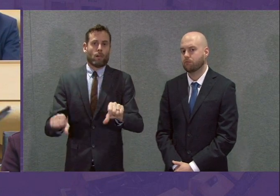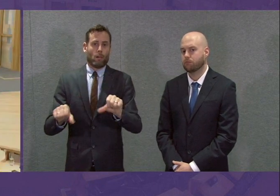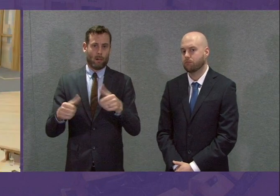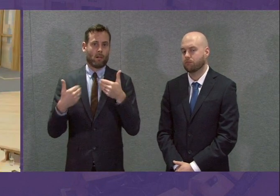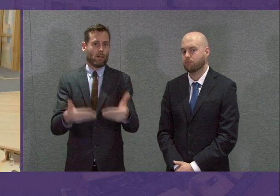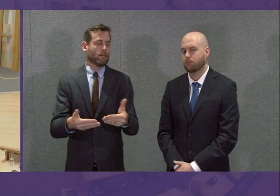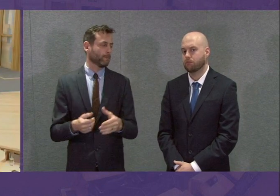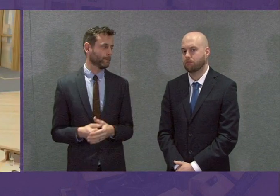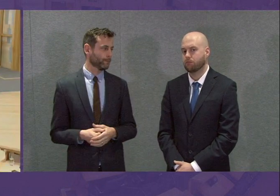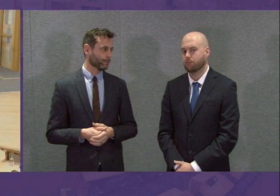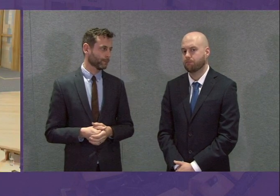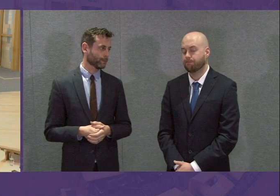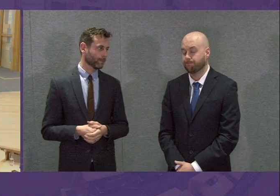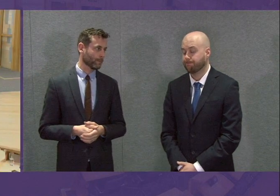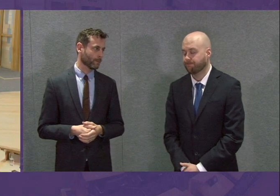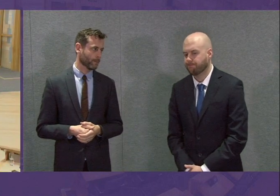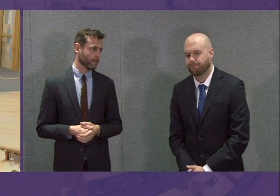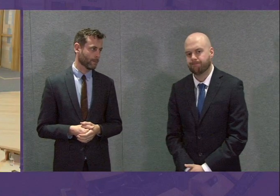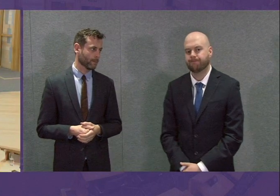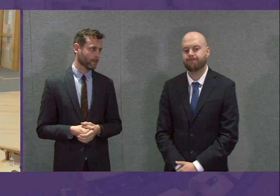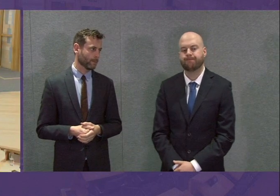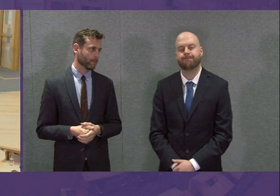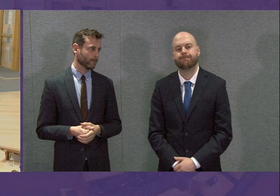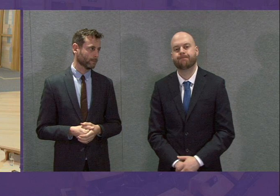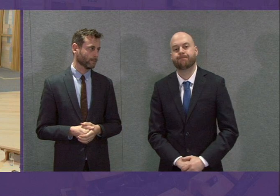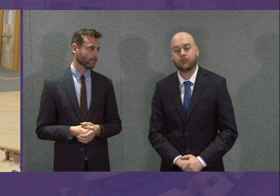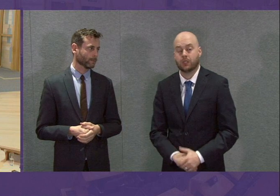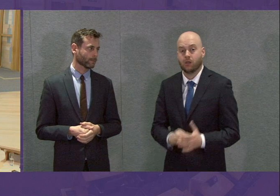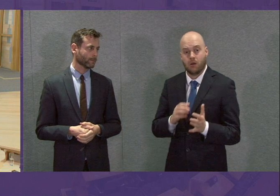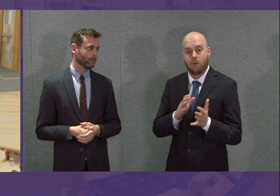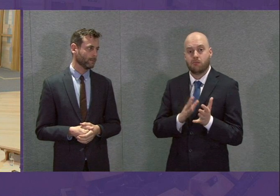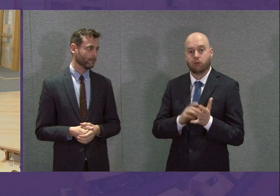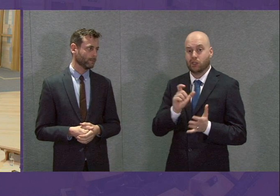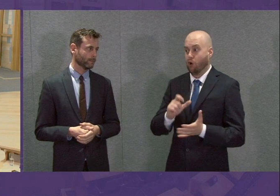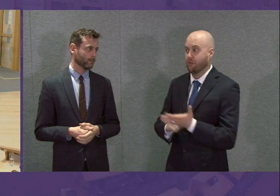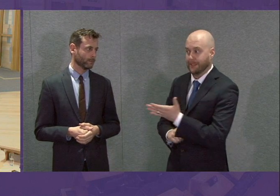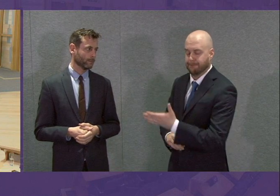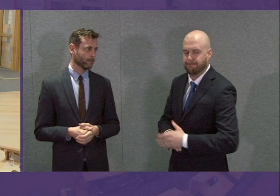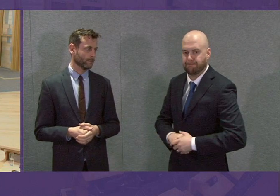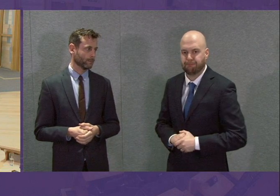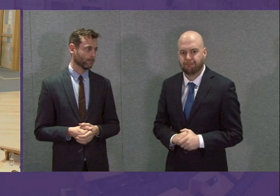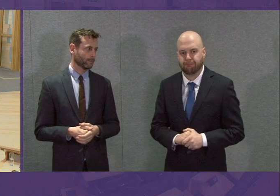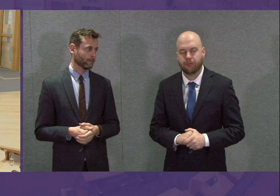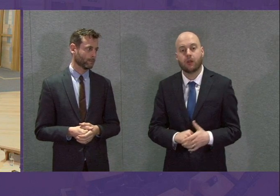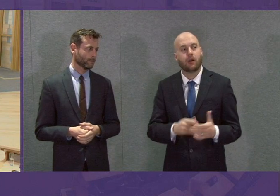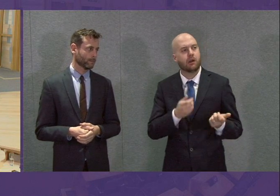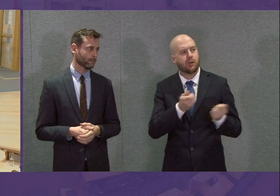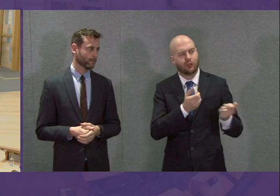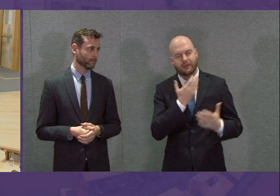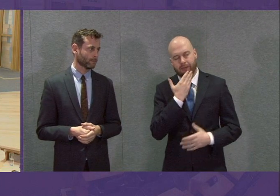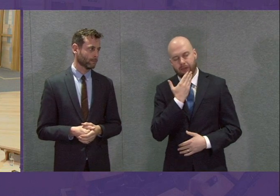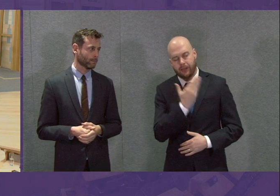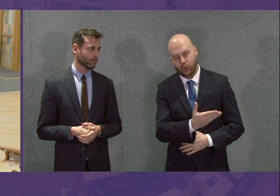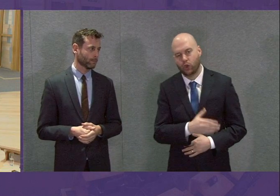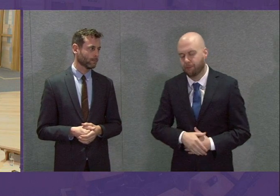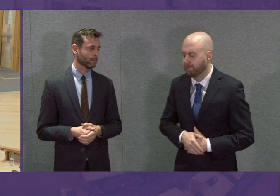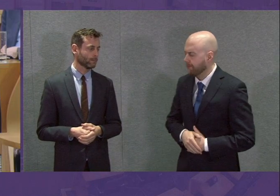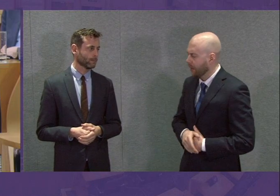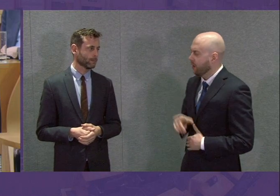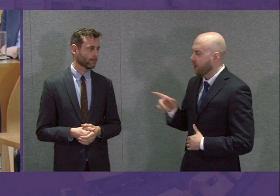possible. Maurice Corey, to be followed by Monica Lennon. Pradhanioff, thank you. Can the First Minister commit to